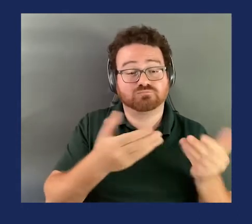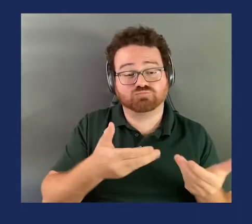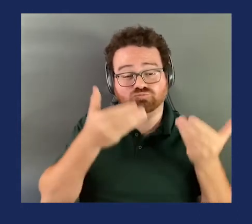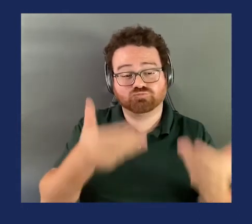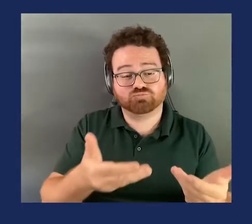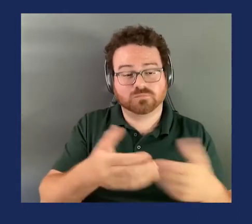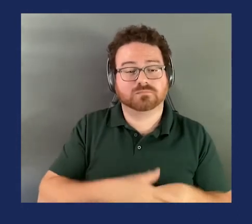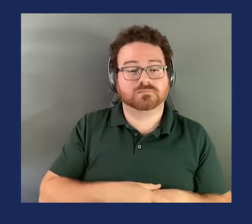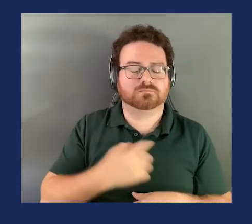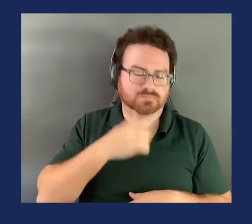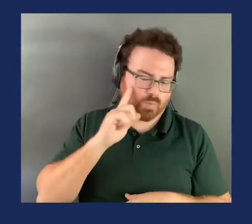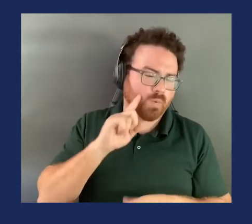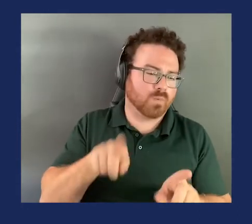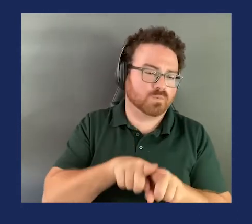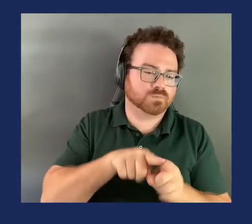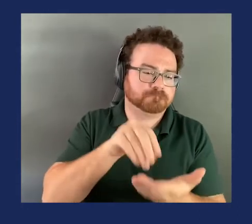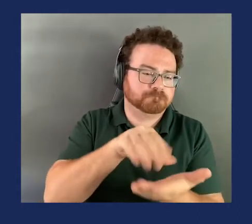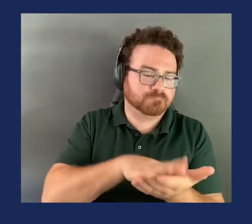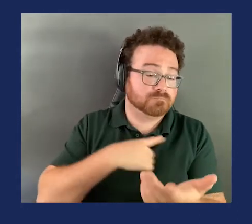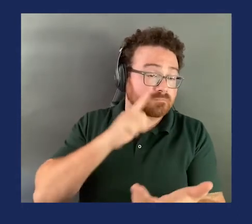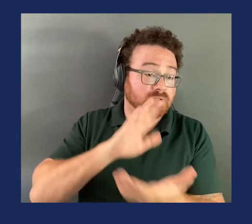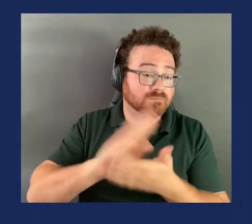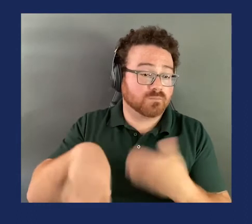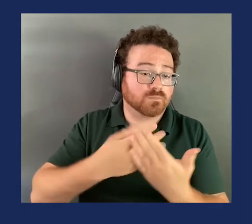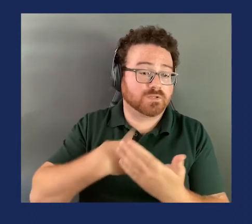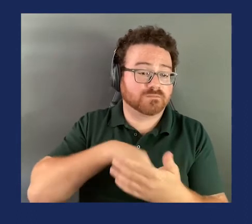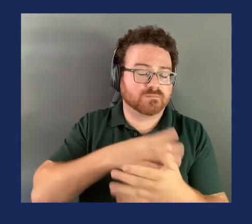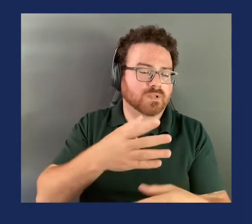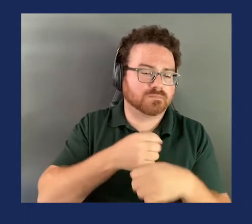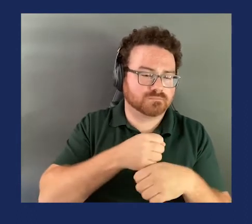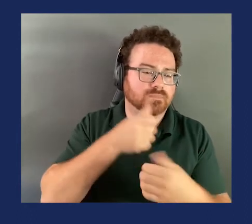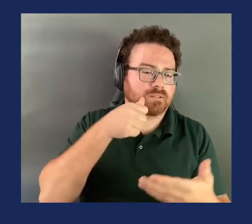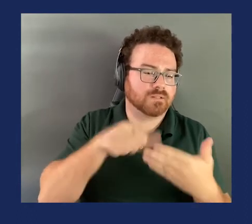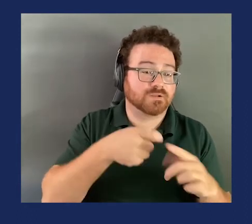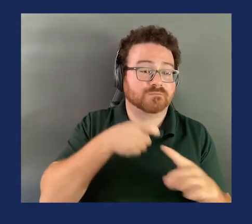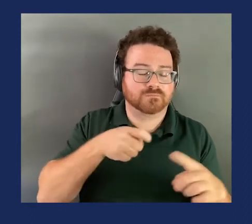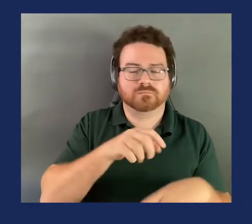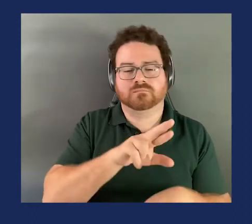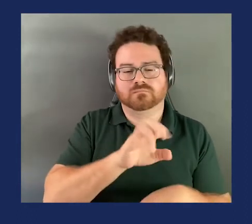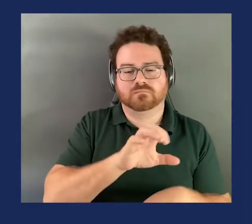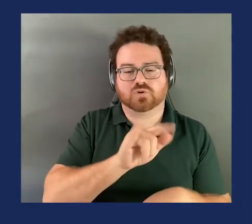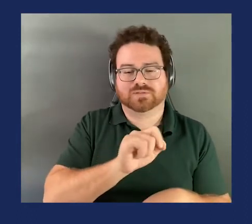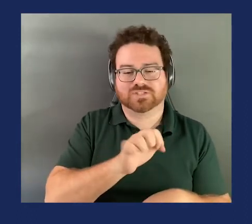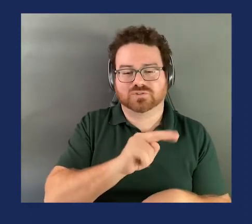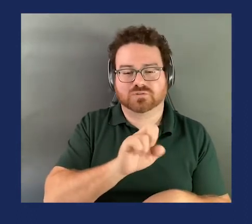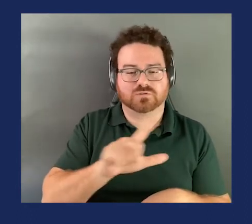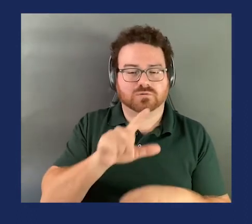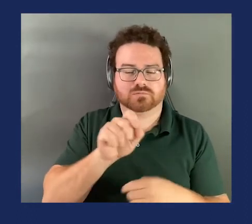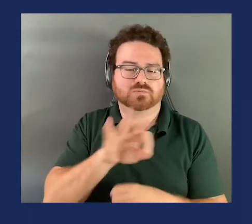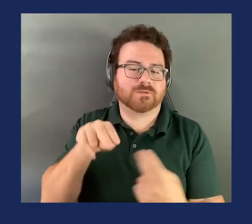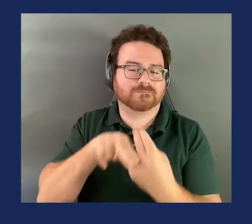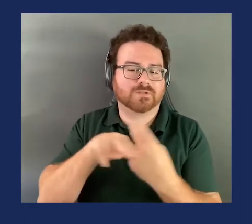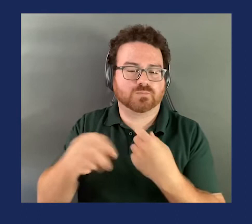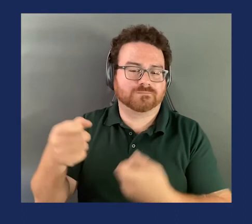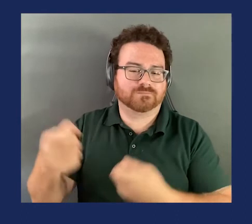note, I believe we all received a letter from the Recreational Off-Highway Vehicle Association that